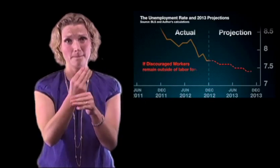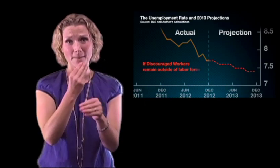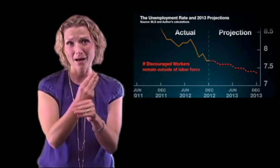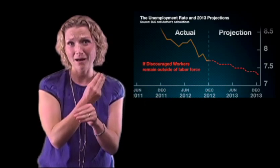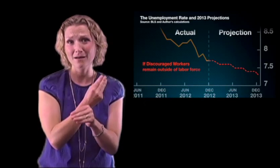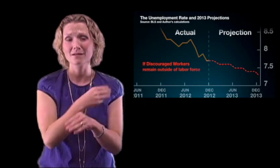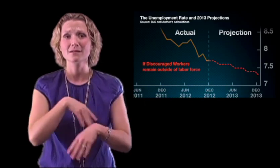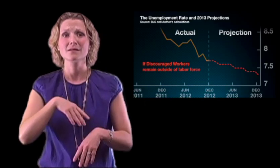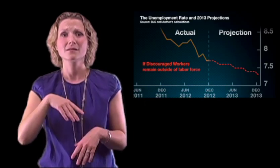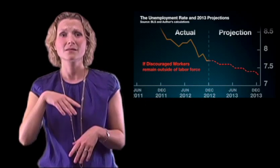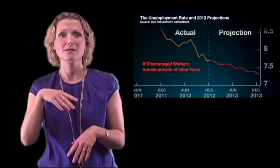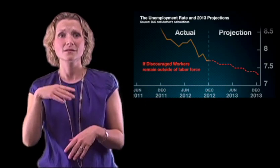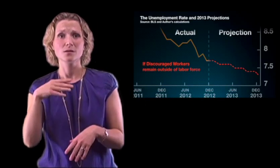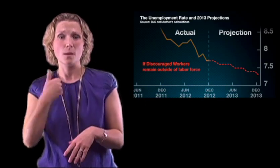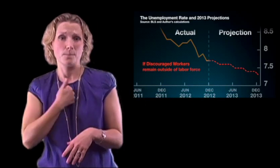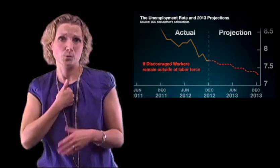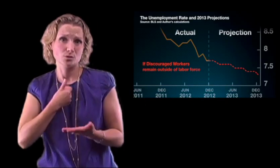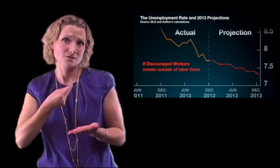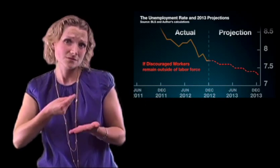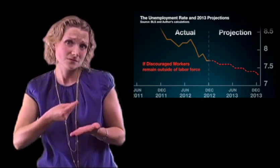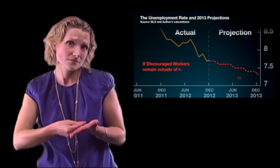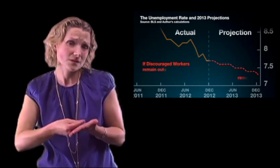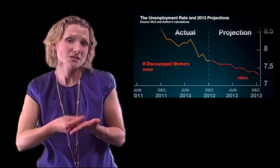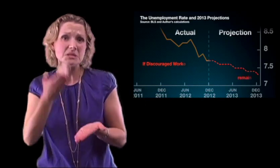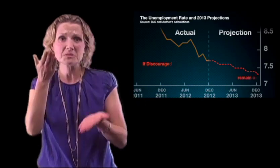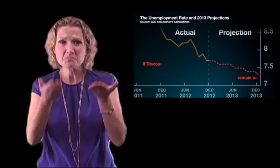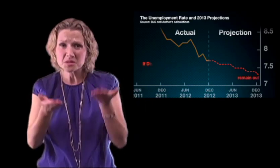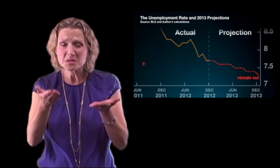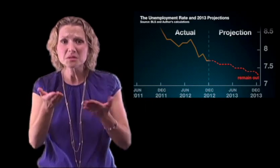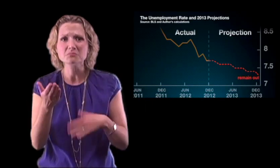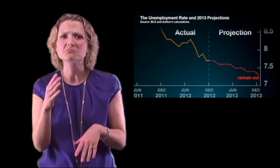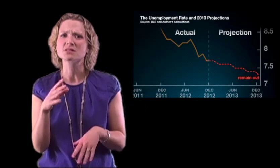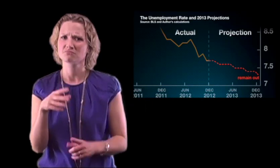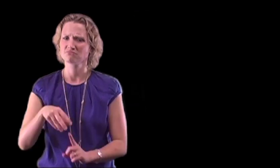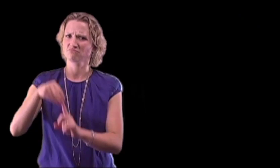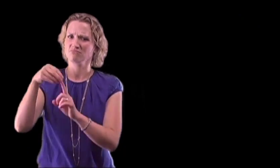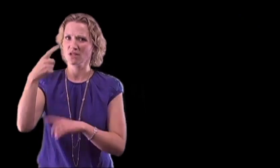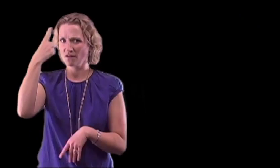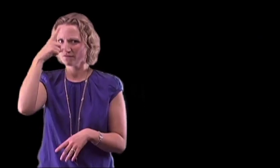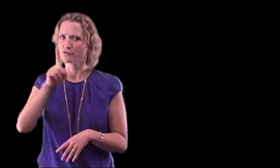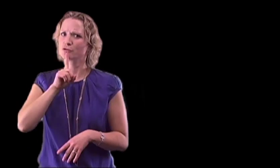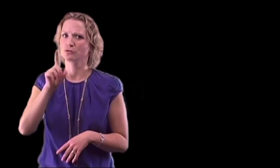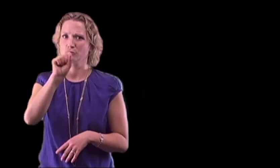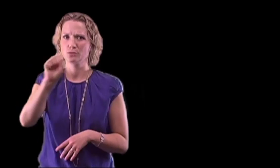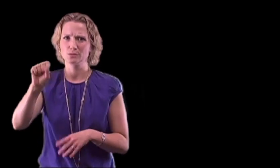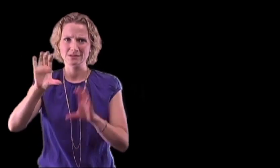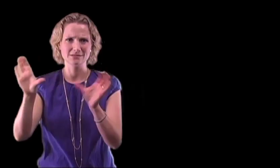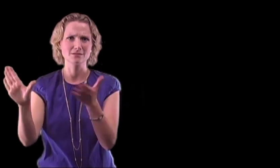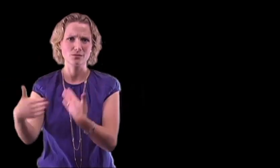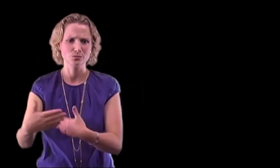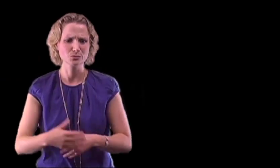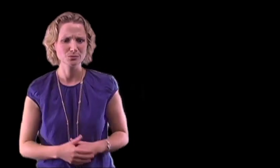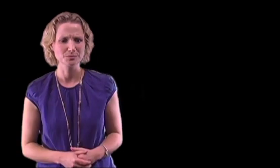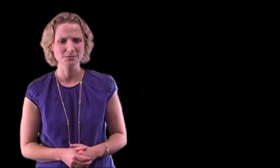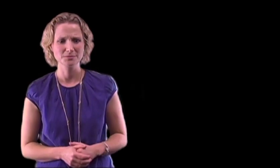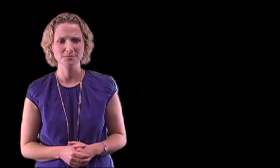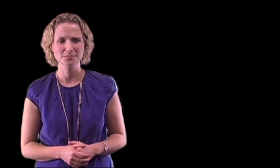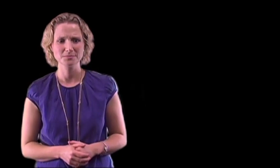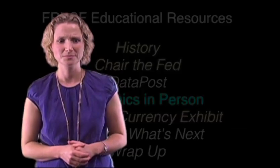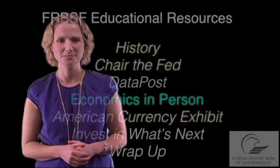This is a great activity for math classes, personal finance perhaps, and especially, for sure, a social studies classroom.